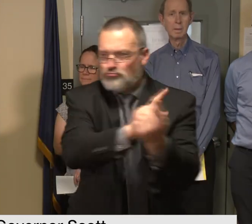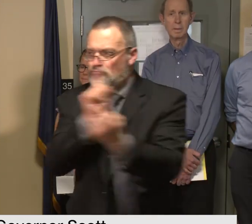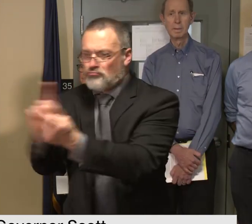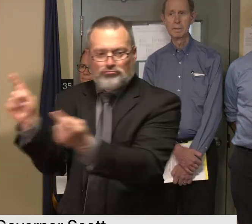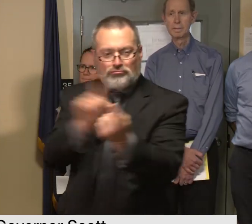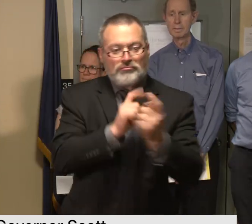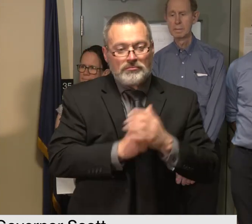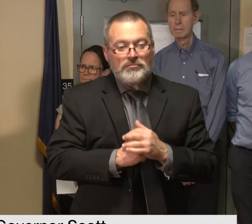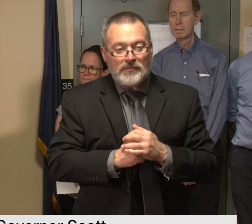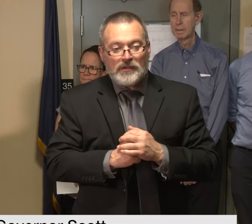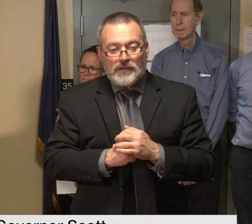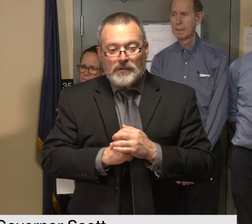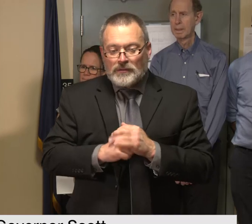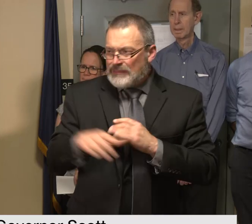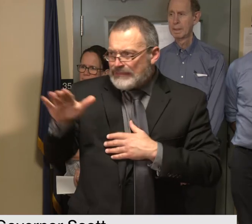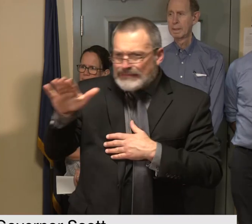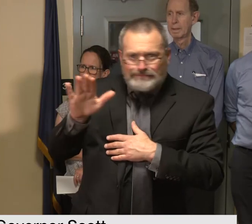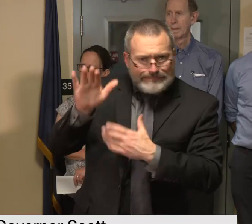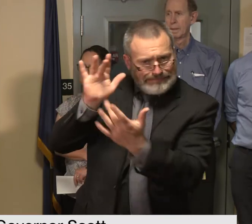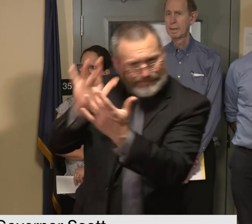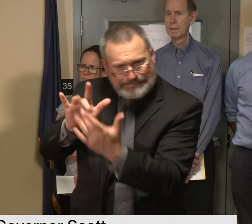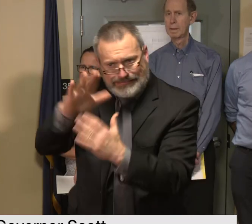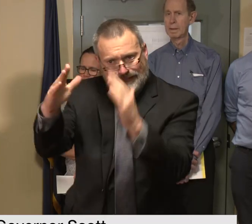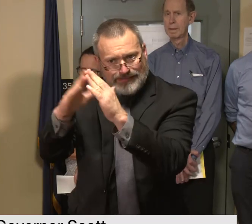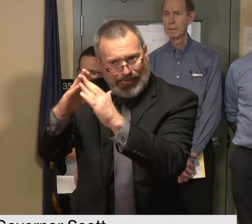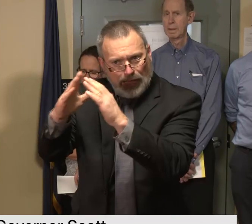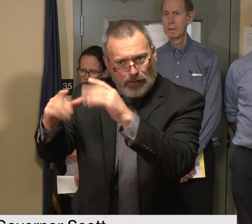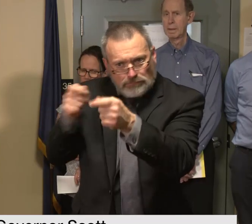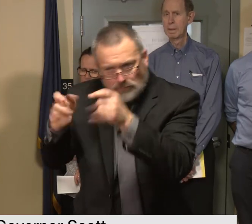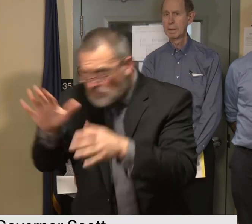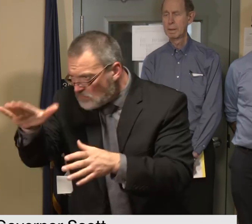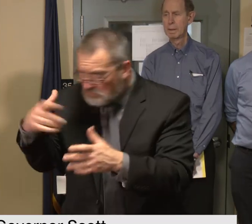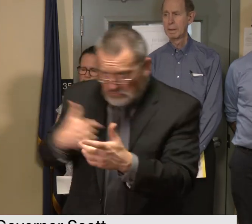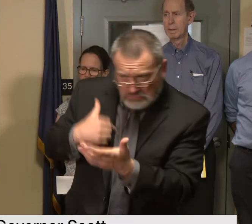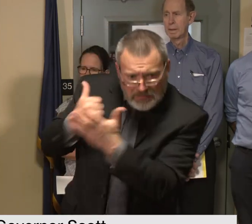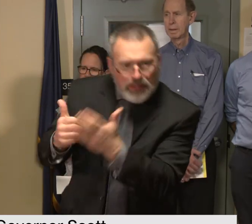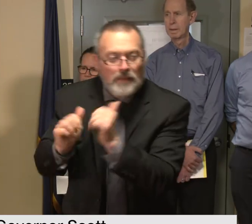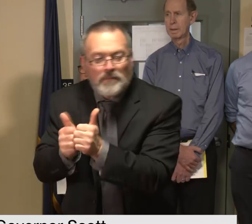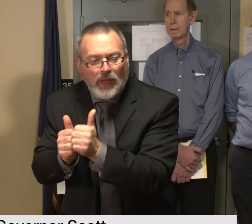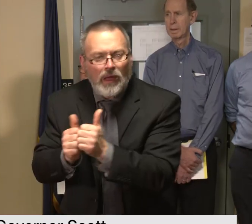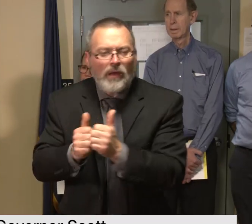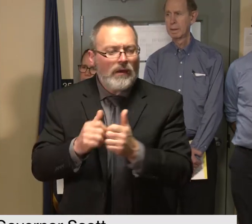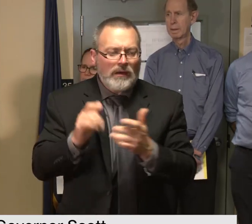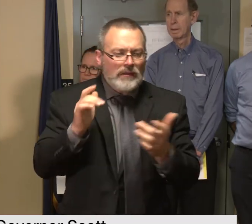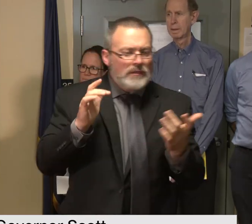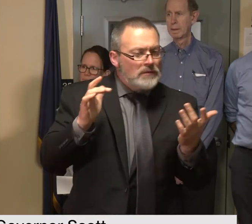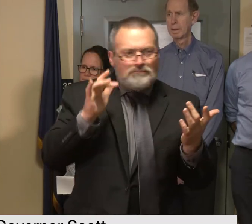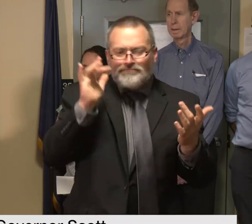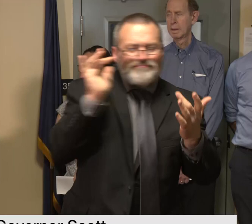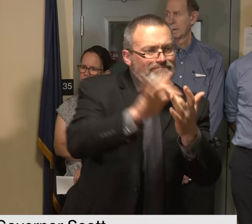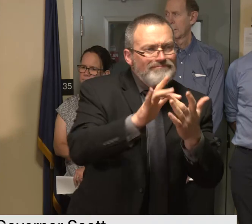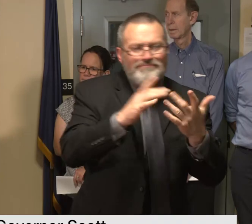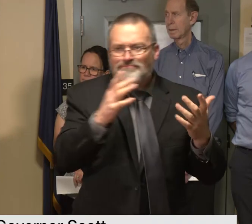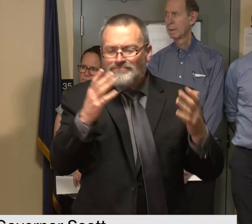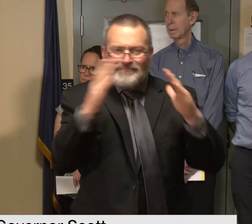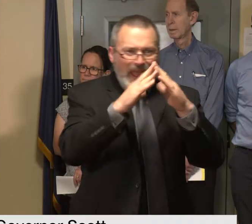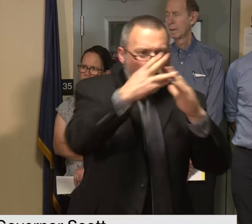or an impacted town to see if there is a coordinated local cleanup event that you could take part in